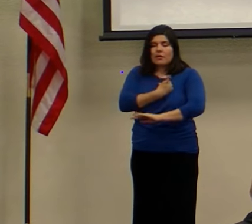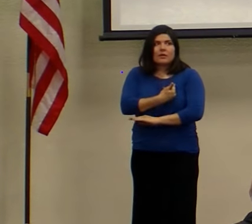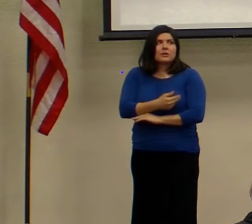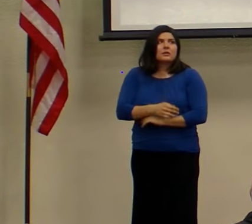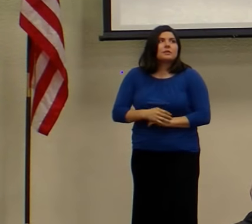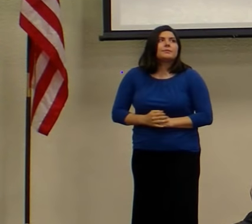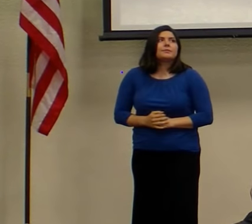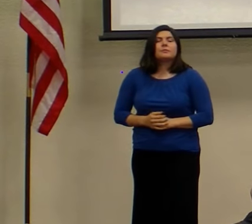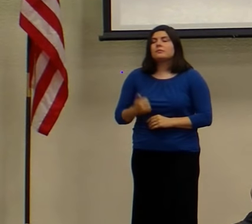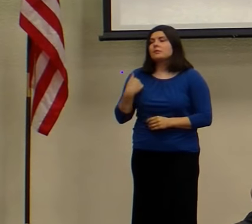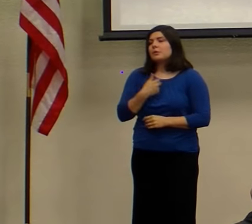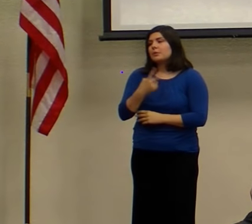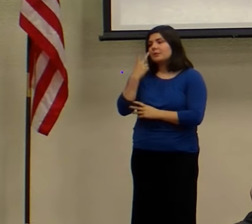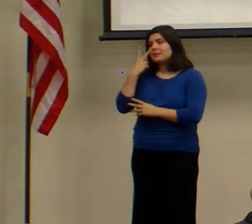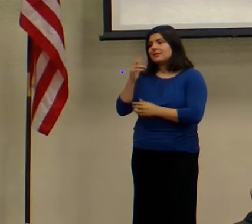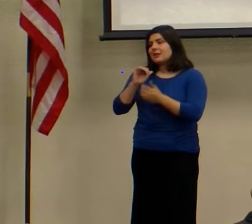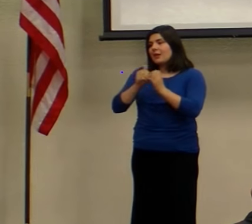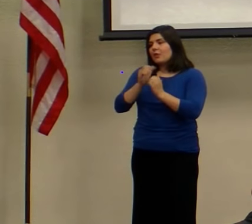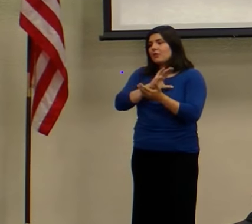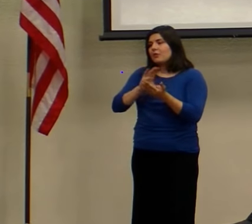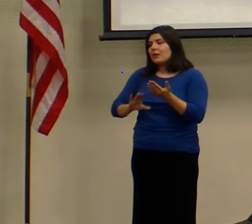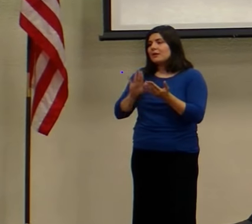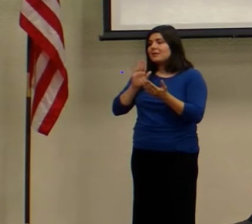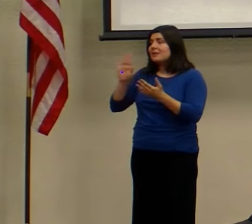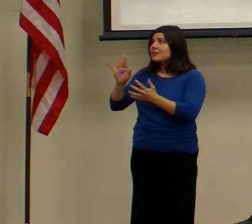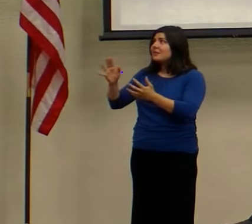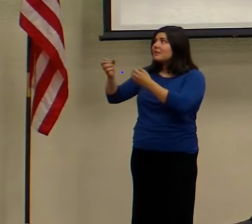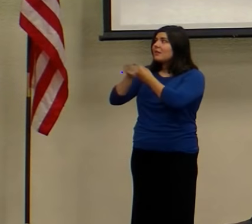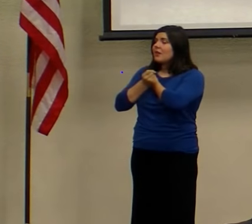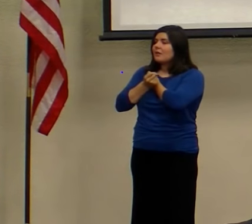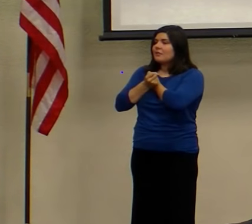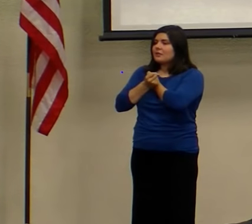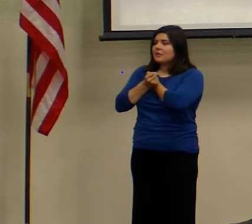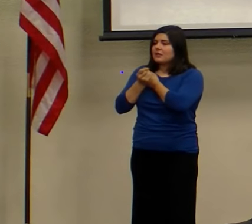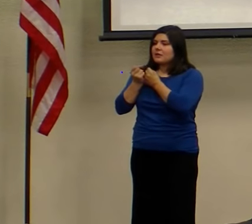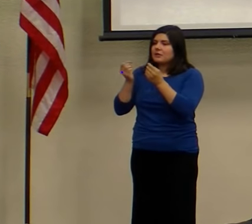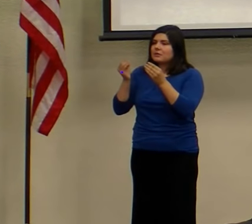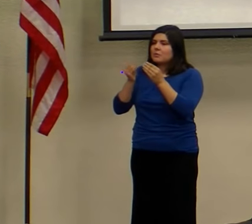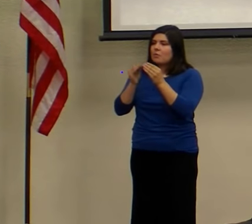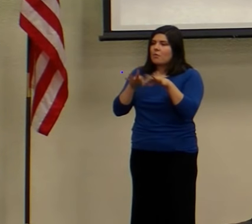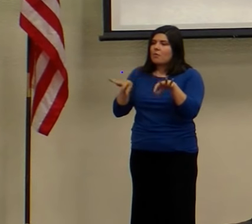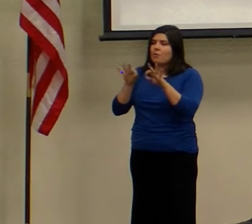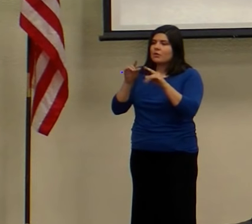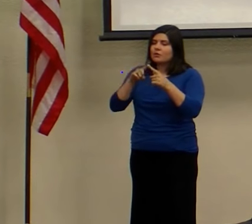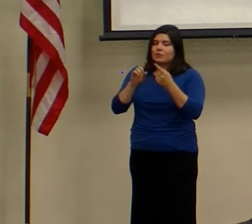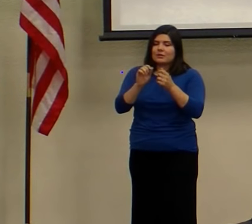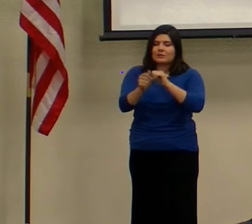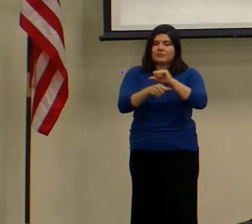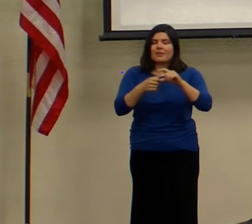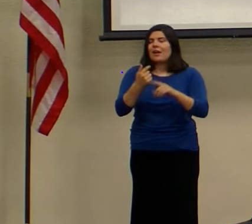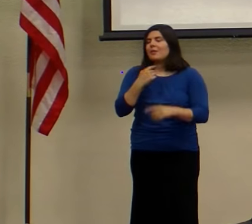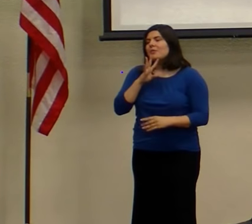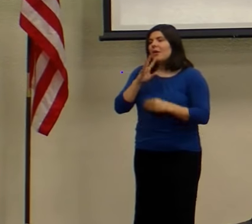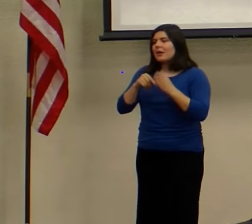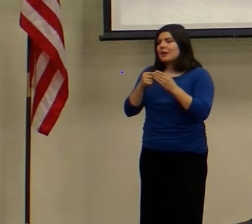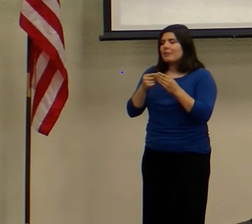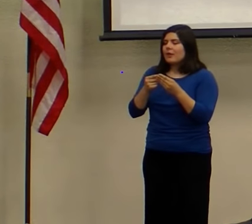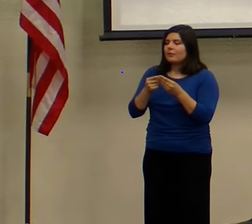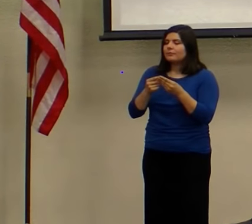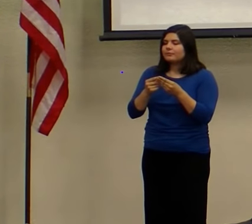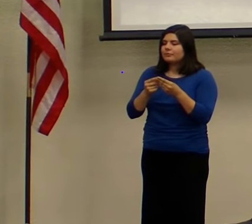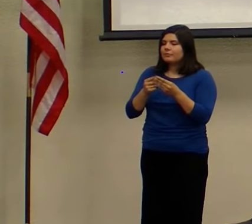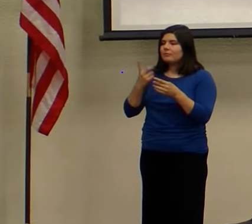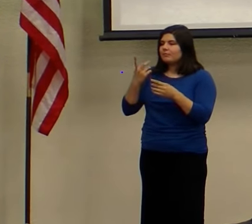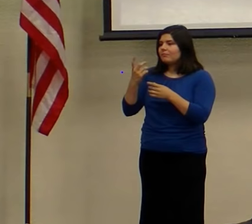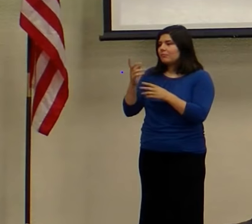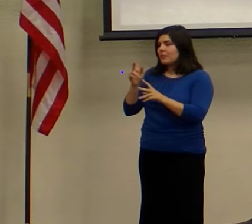So we're going to look at how Christ's love is louder towards each other. When I say each other, I'm talking about those of us who are followers of Christ.